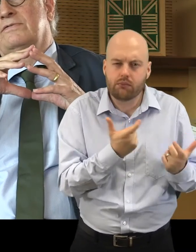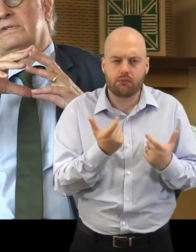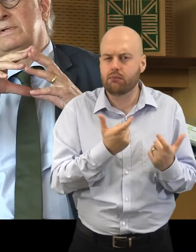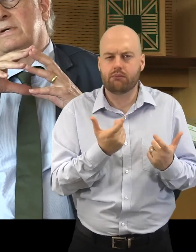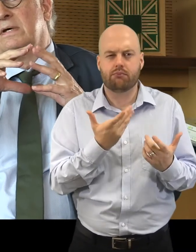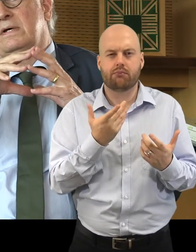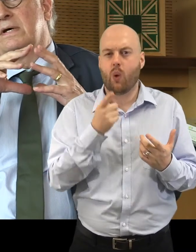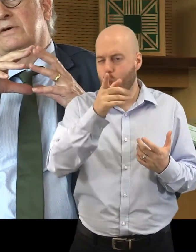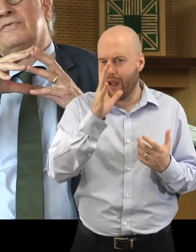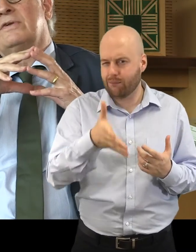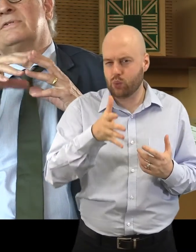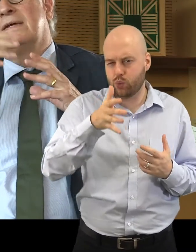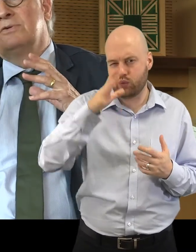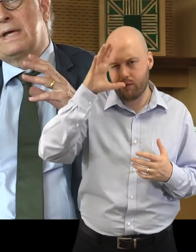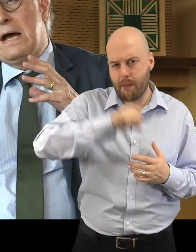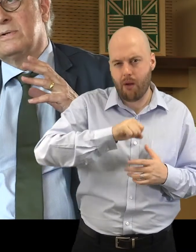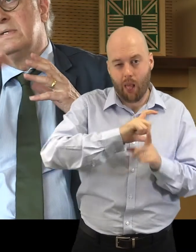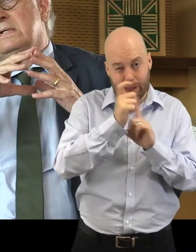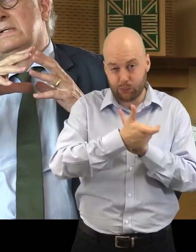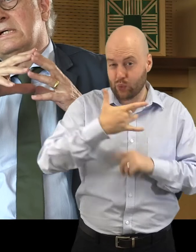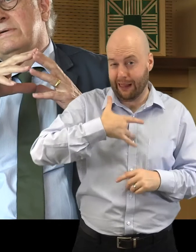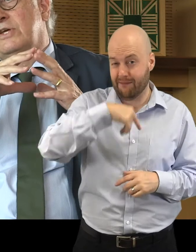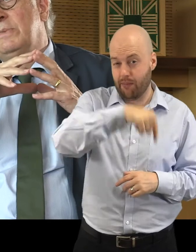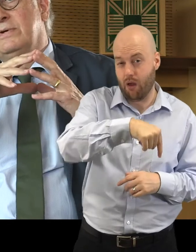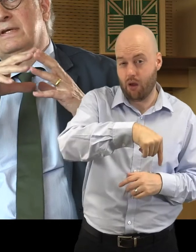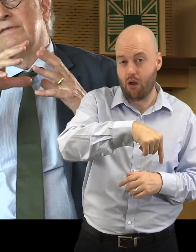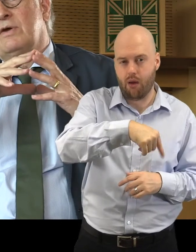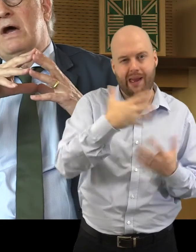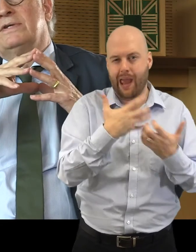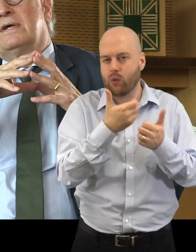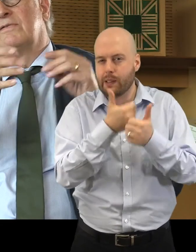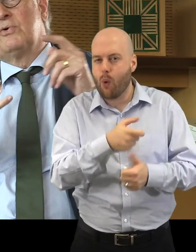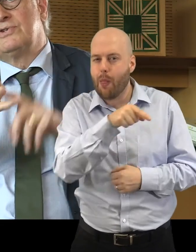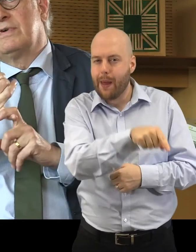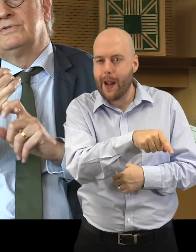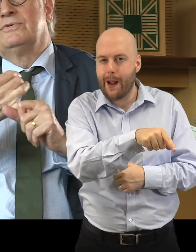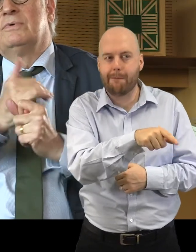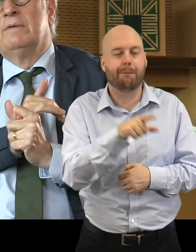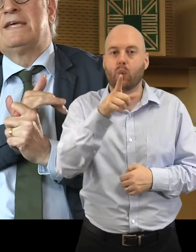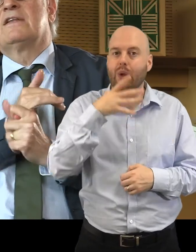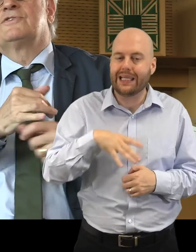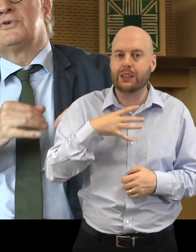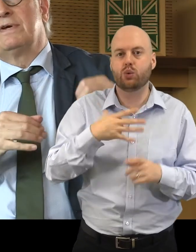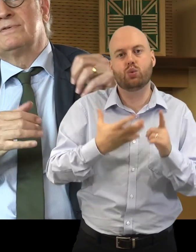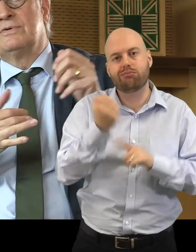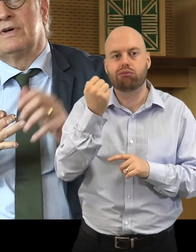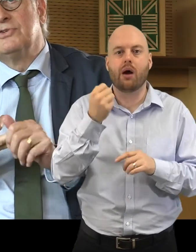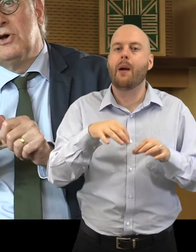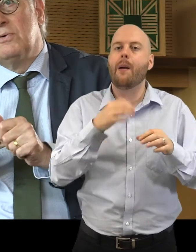you've got to take into account the community living around it. And, of course, you've got to do baseline surveys. You've got to know